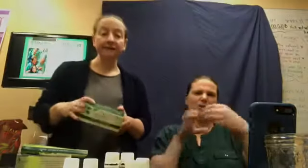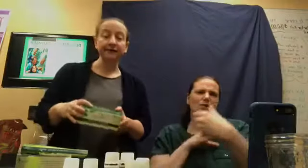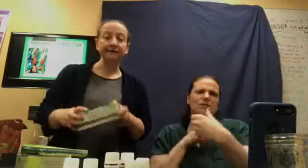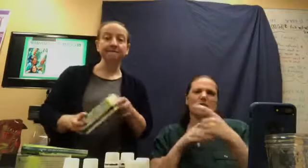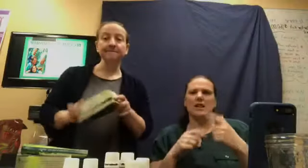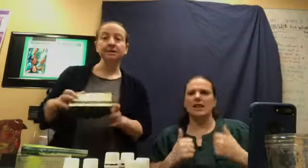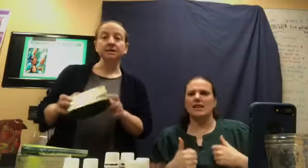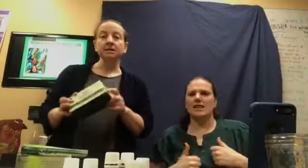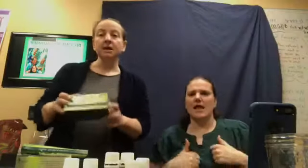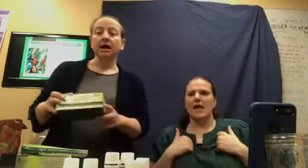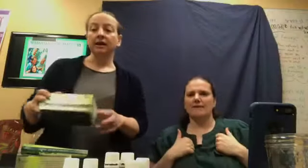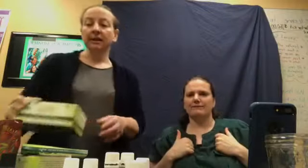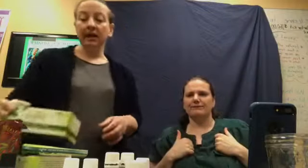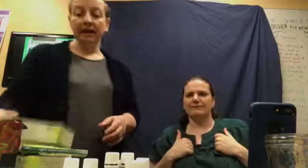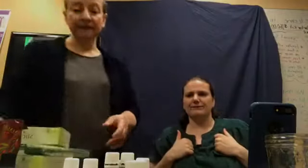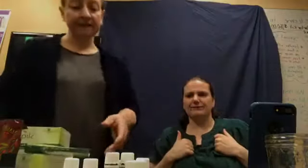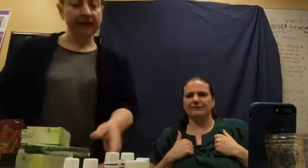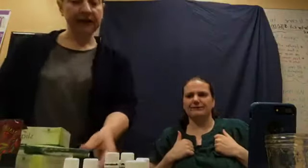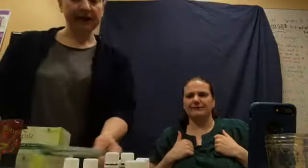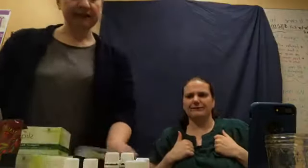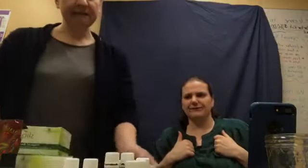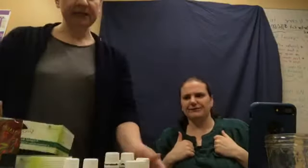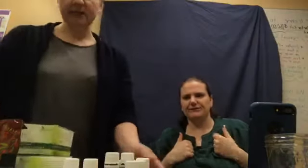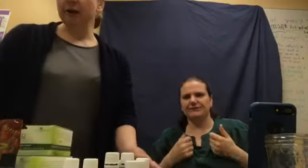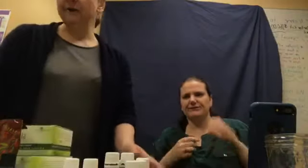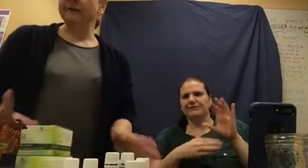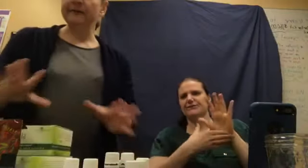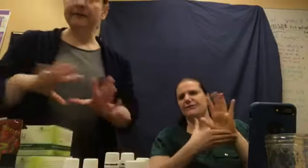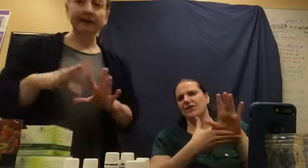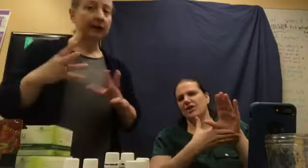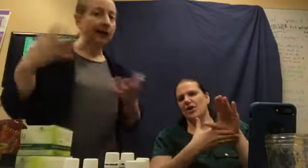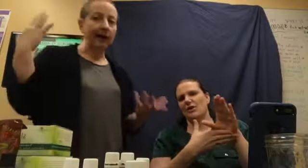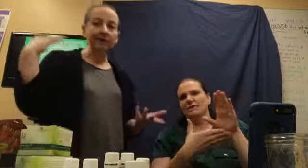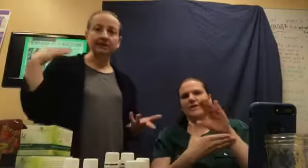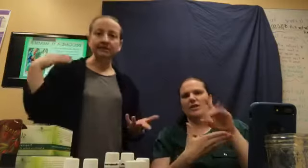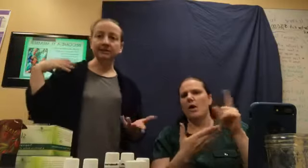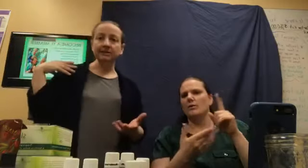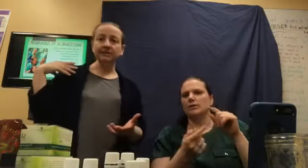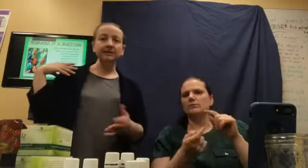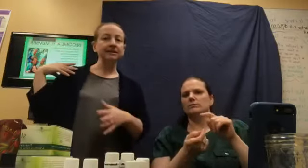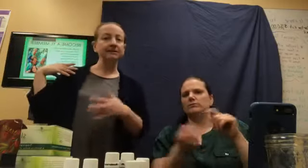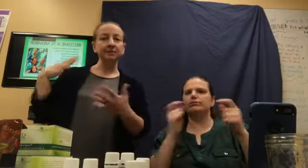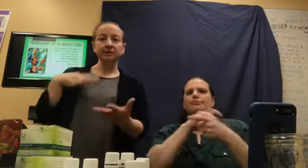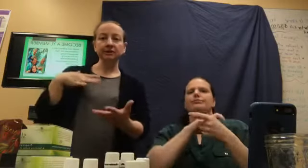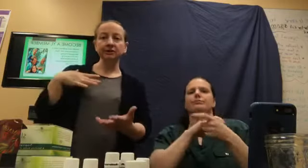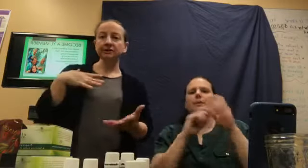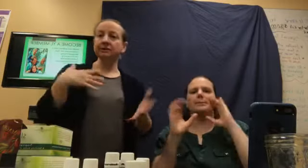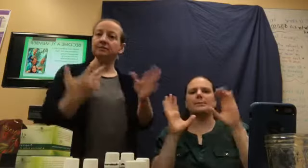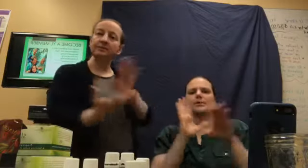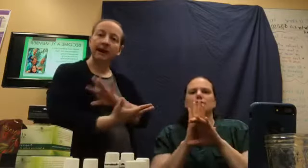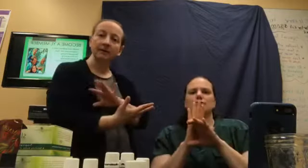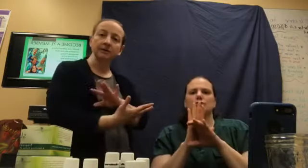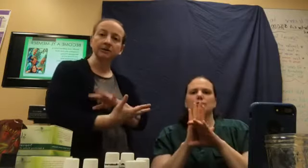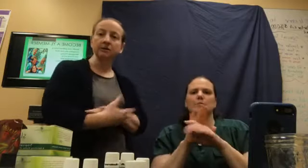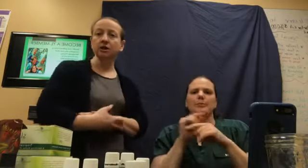on a live video, the video always switches the pictures to be backwards. So,